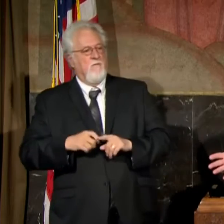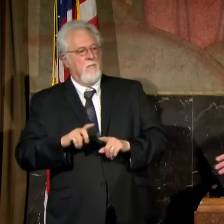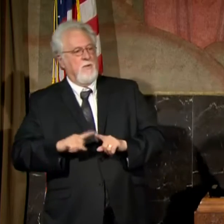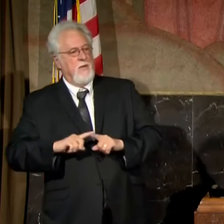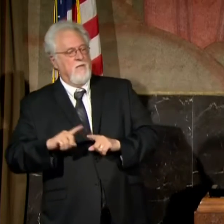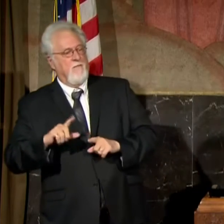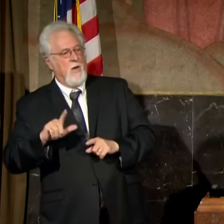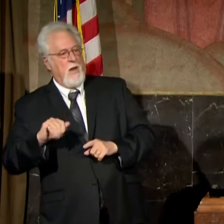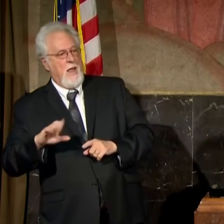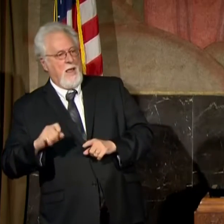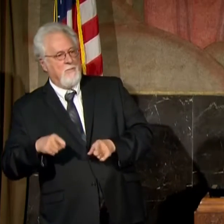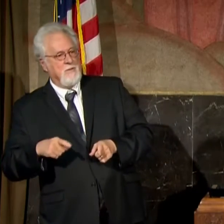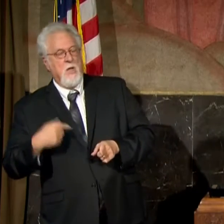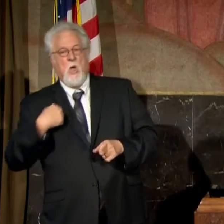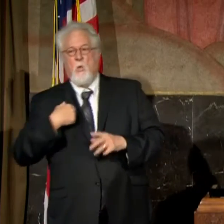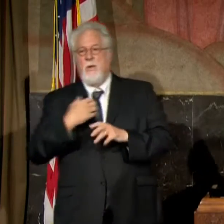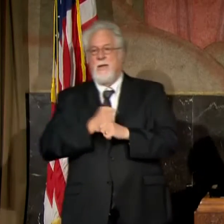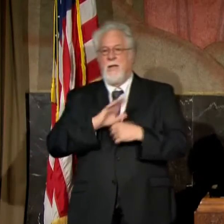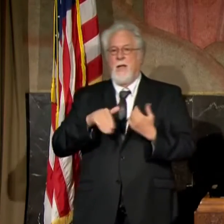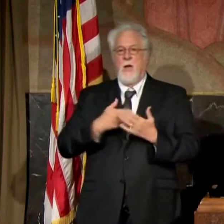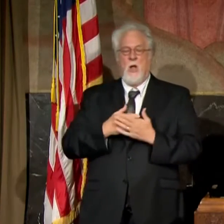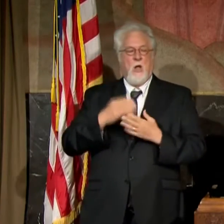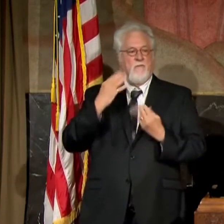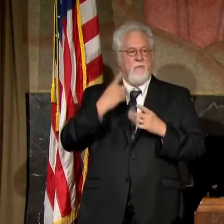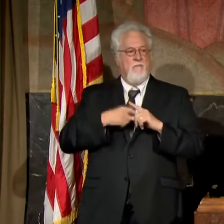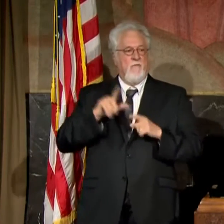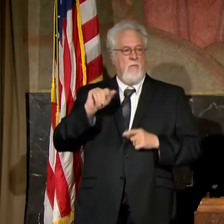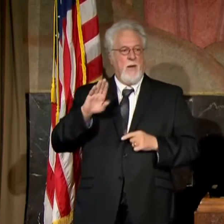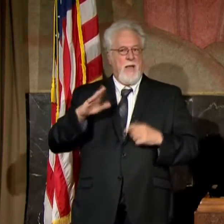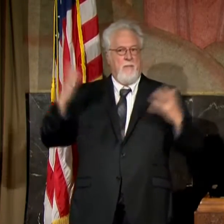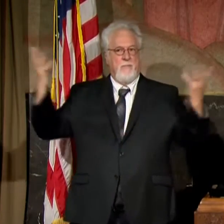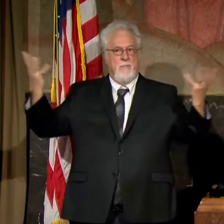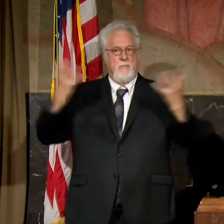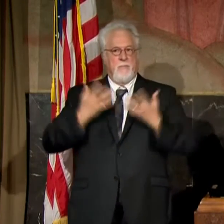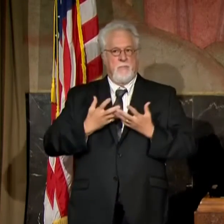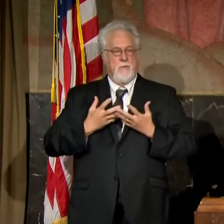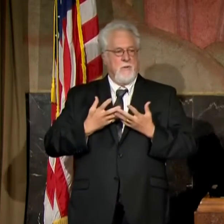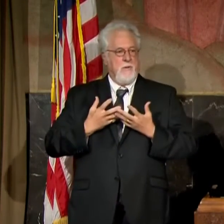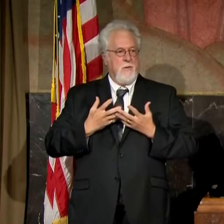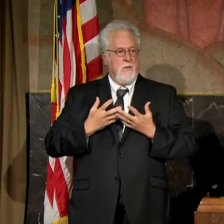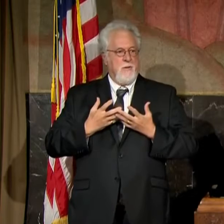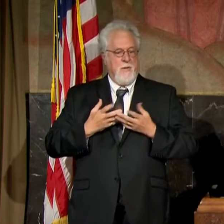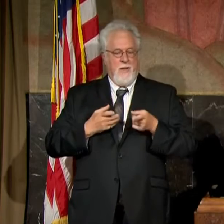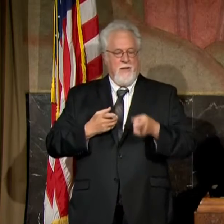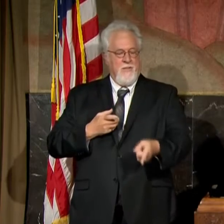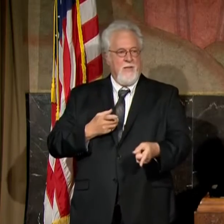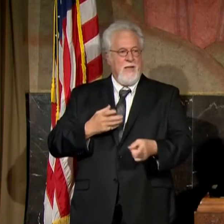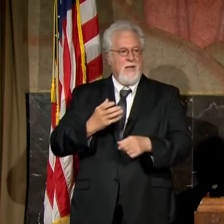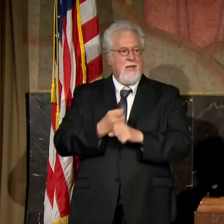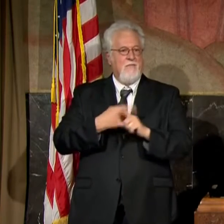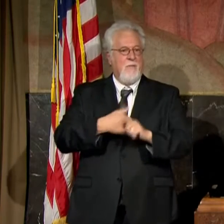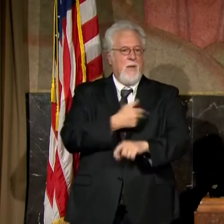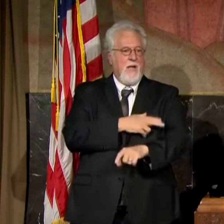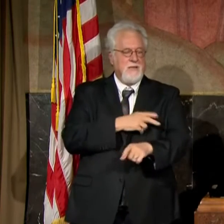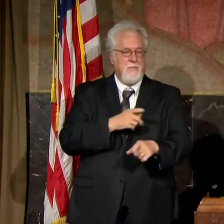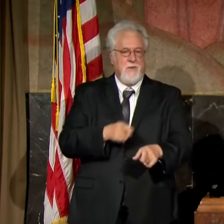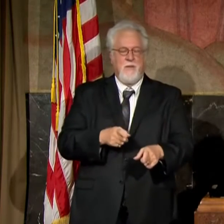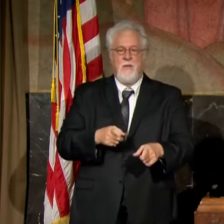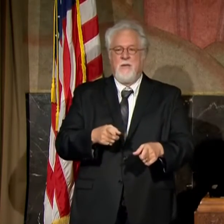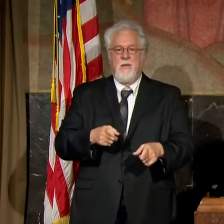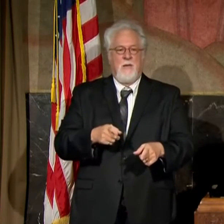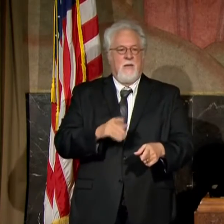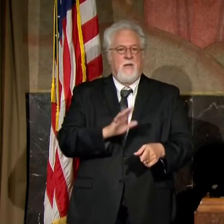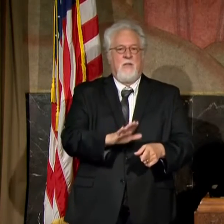different resources. We're getting all our results from lab reports. They're getting results from their local hospital or their